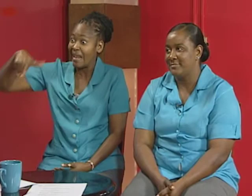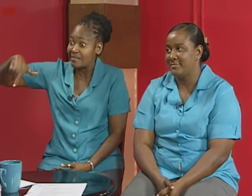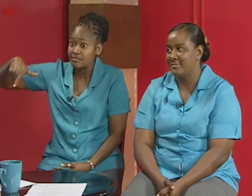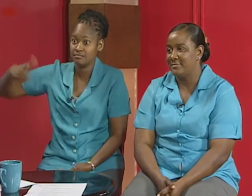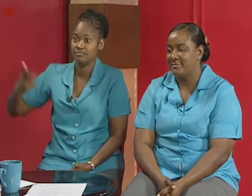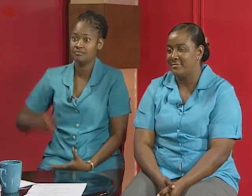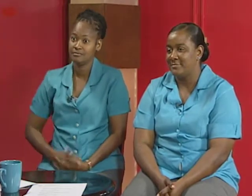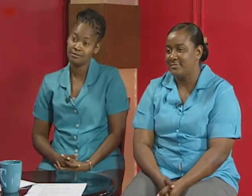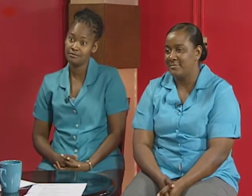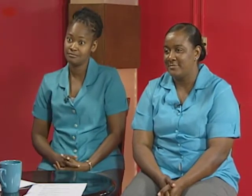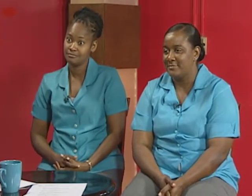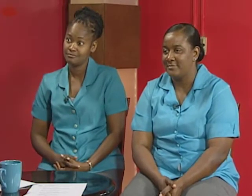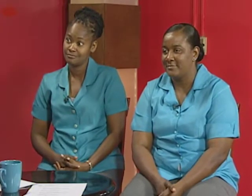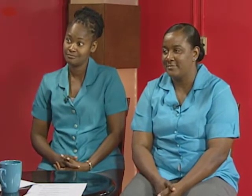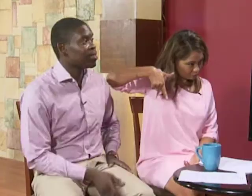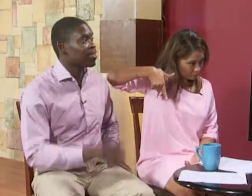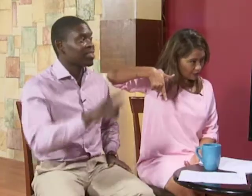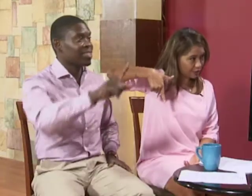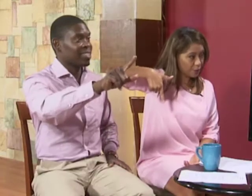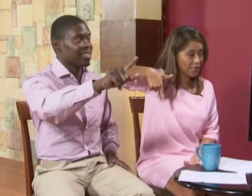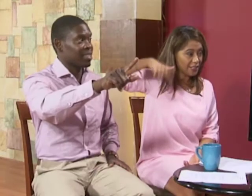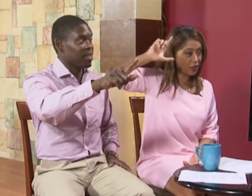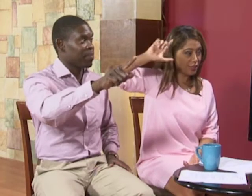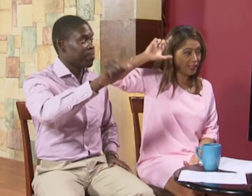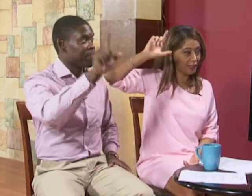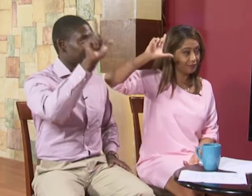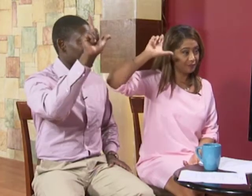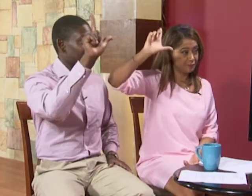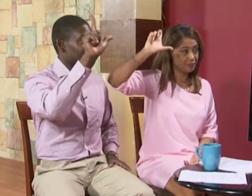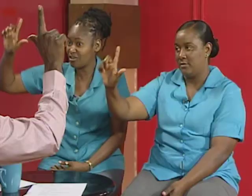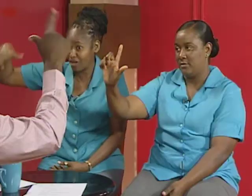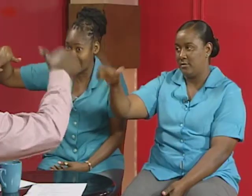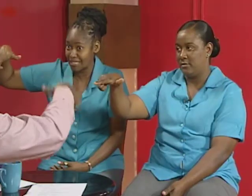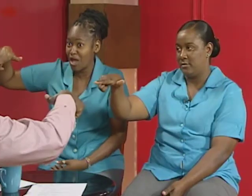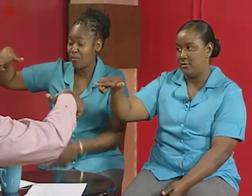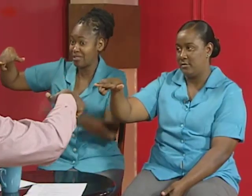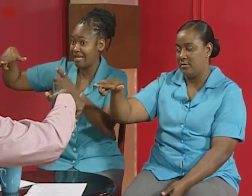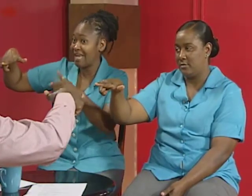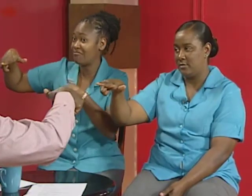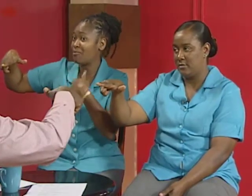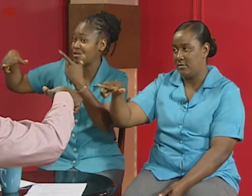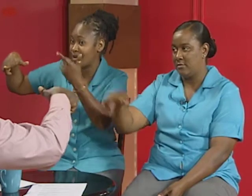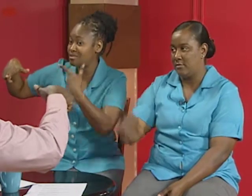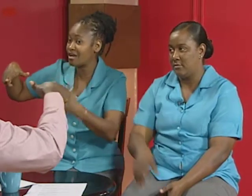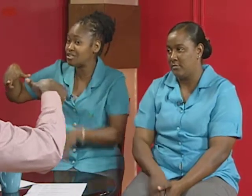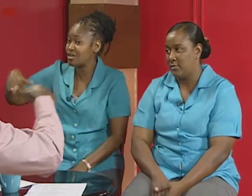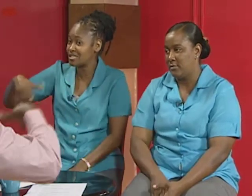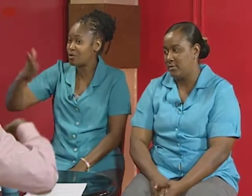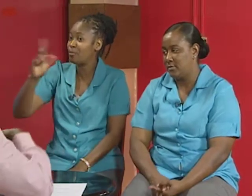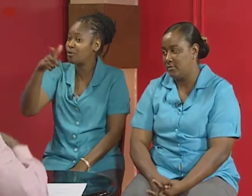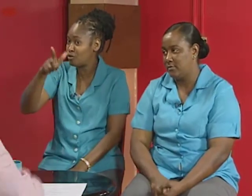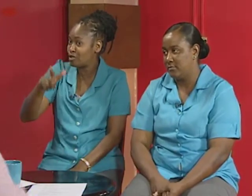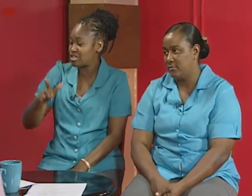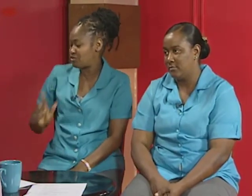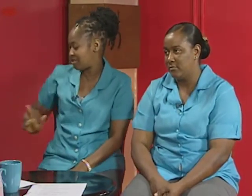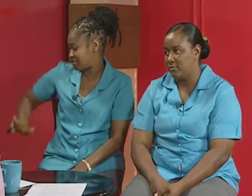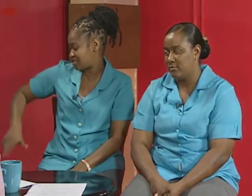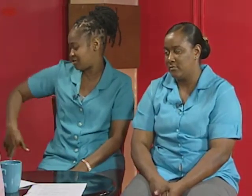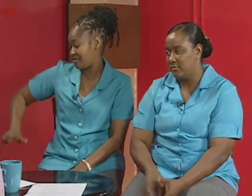late you know up here up here the air like you're late but then if i'm gonna i'm talking to you i said i'm gonna catch you later it's down here